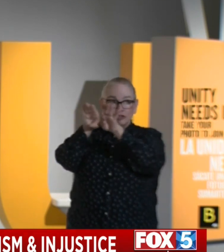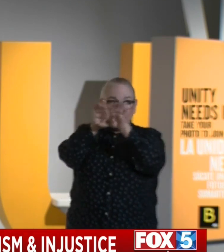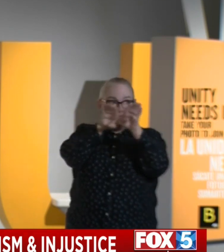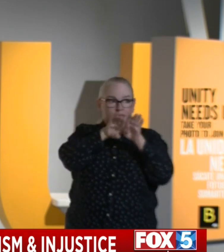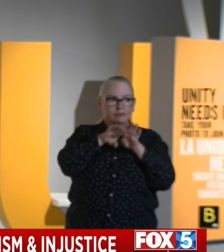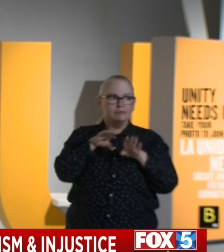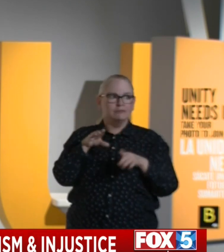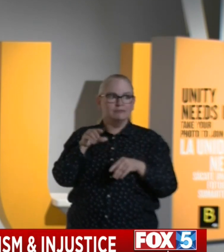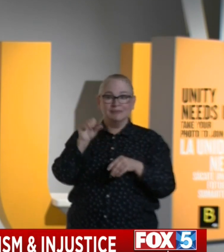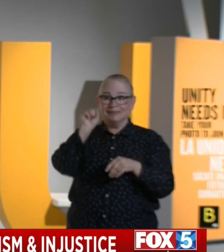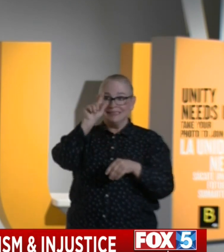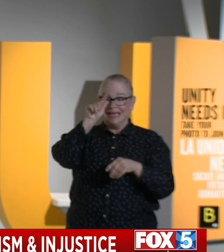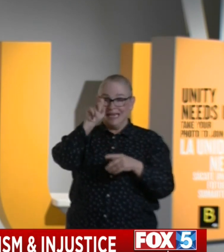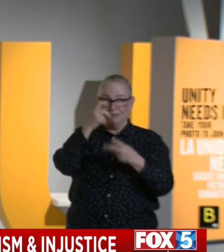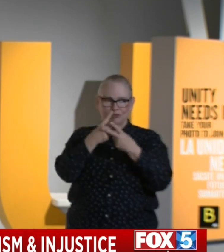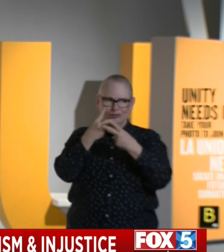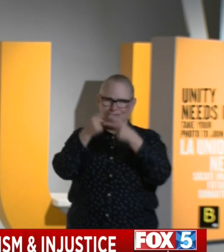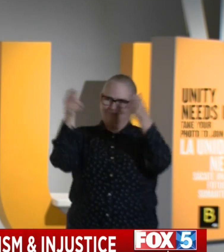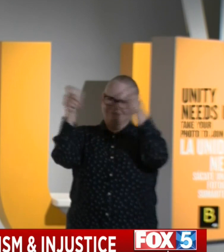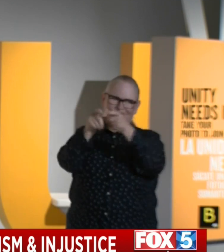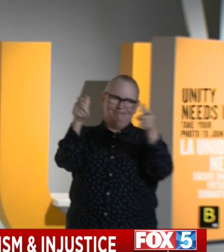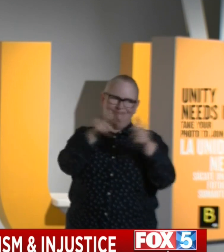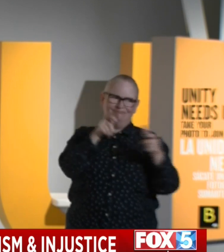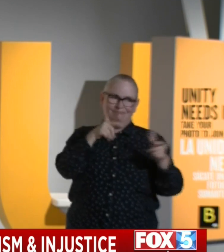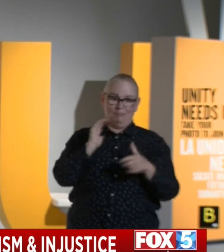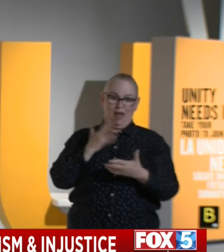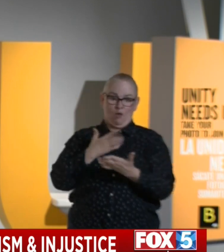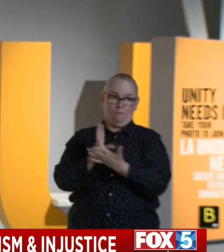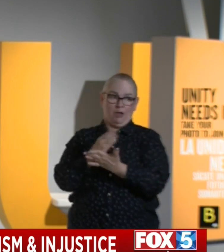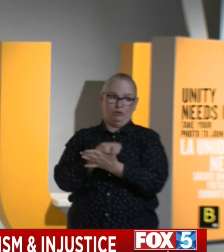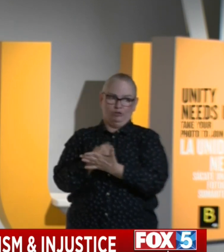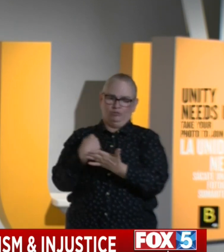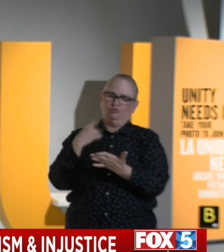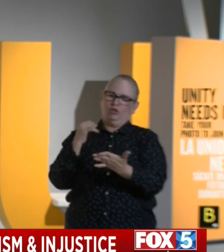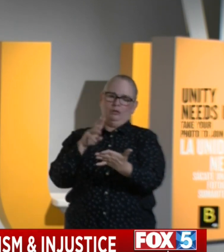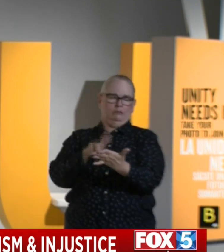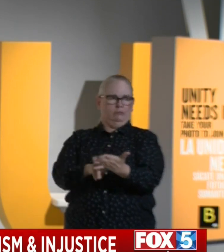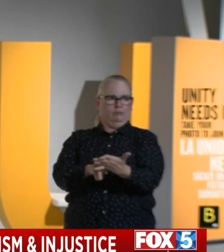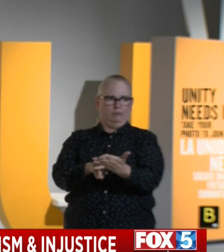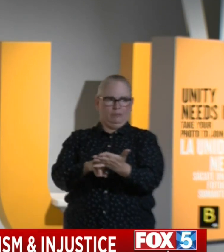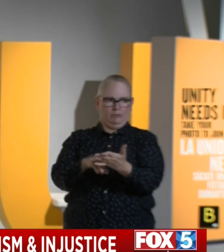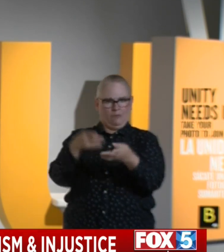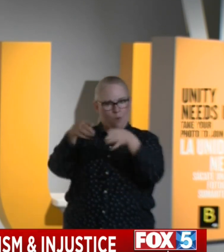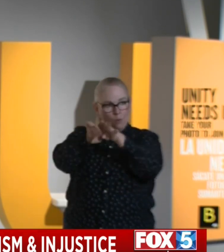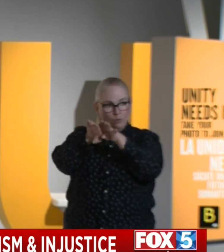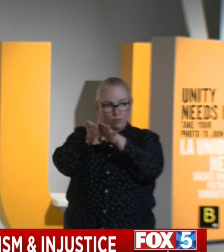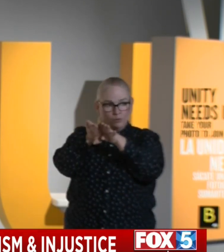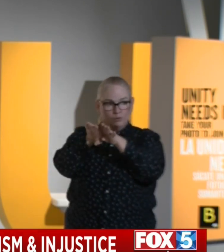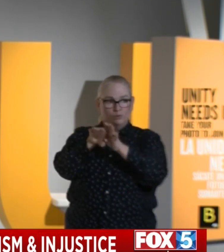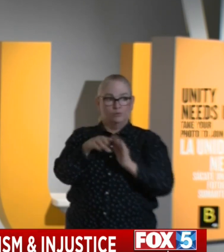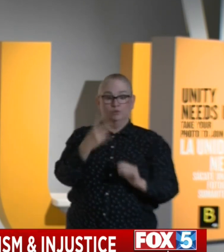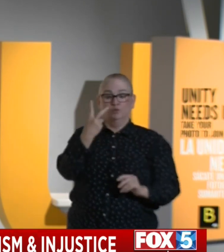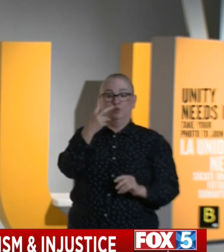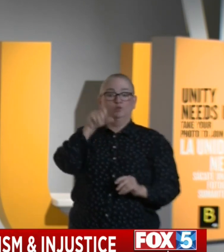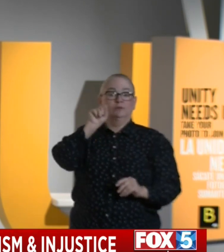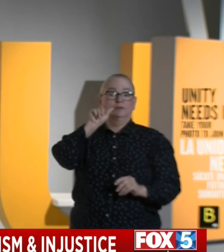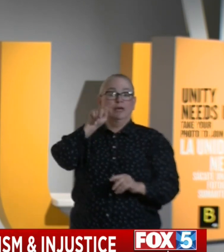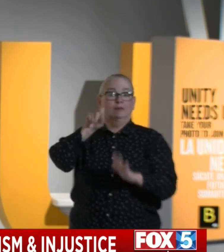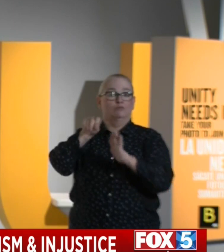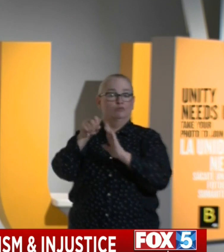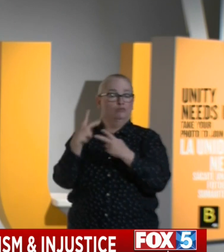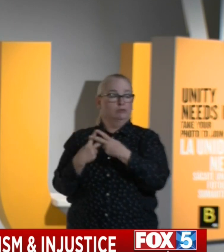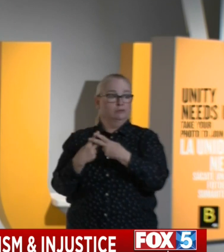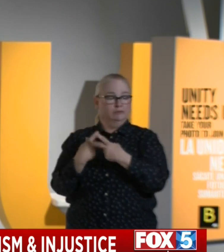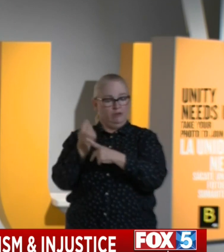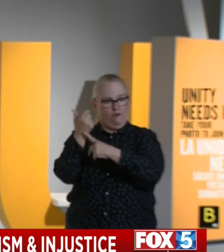our current budget that I will sign in just a few weeks. It calls for shutting down two state prisons. It calls for eliminating the